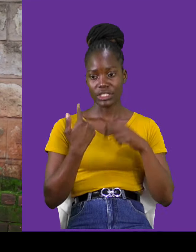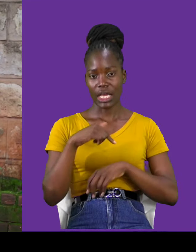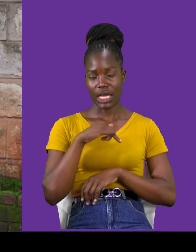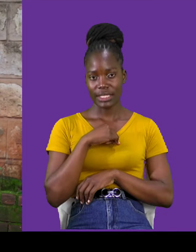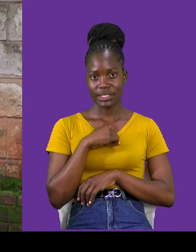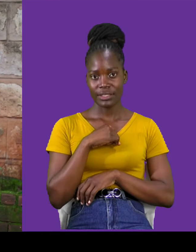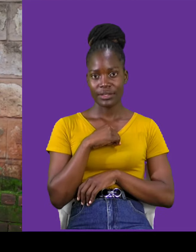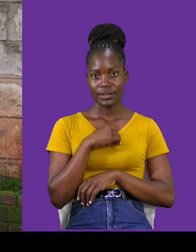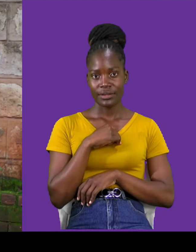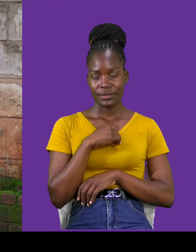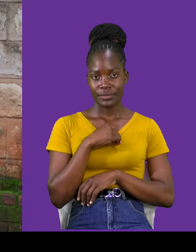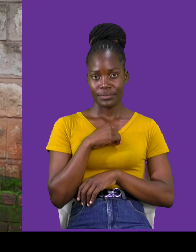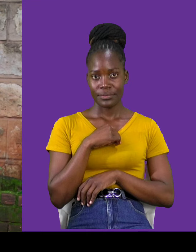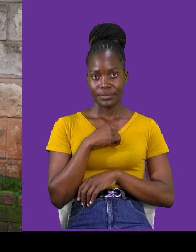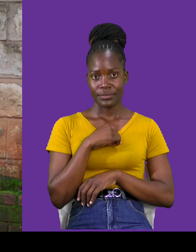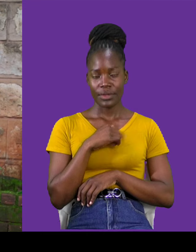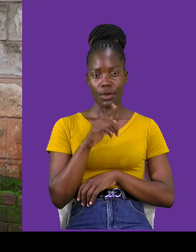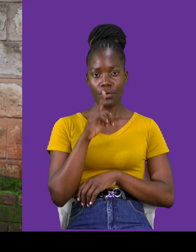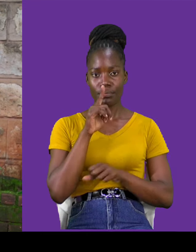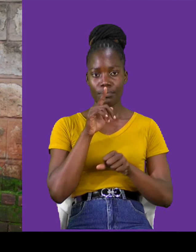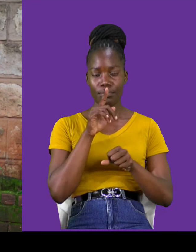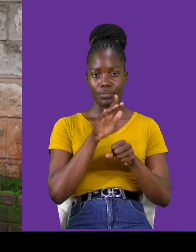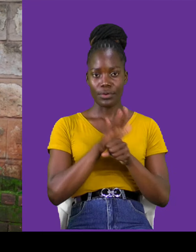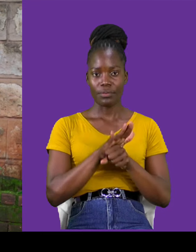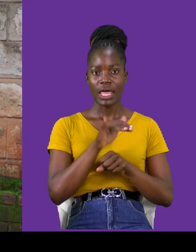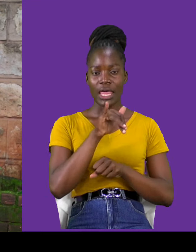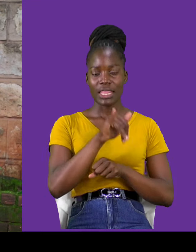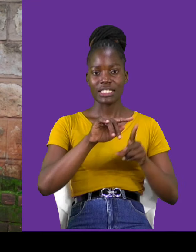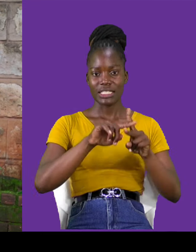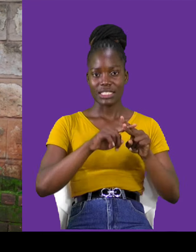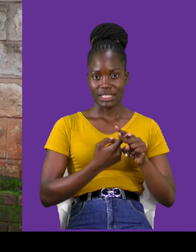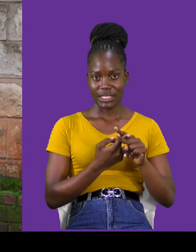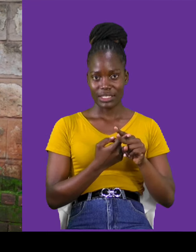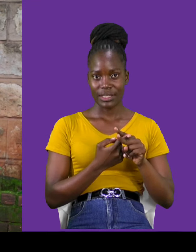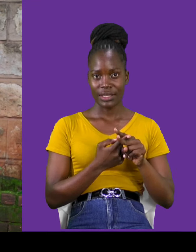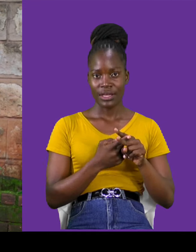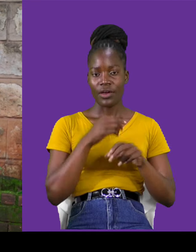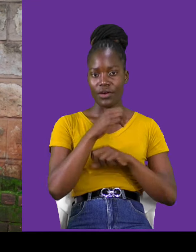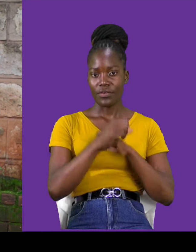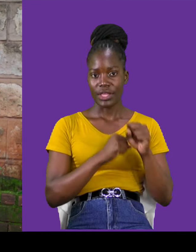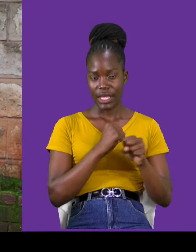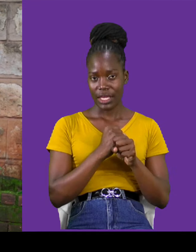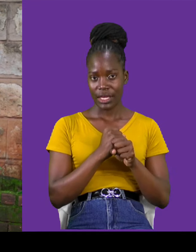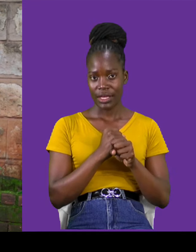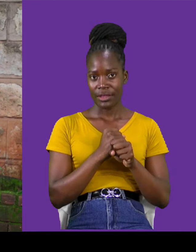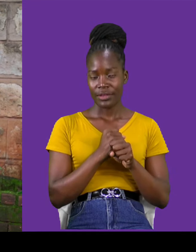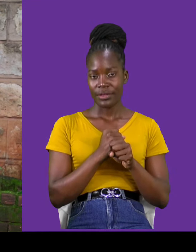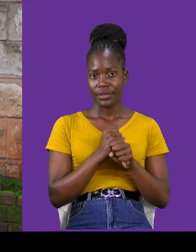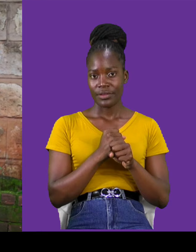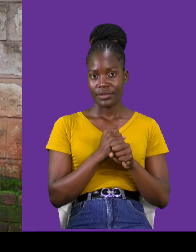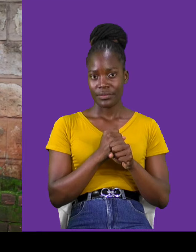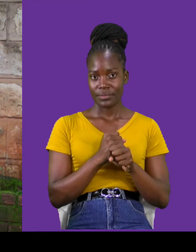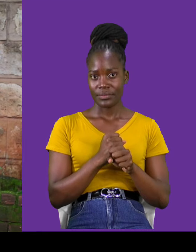and, we promise that, it's just the beginning, of the air, and that says, it's just the beginning, great content,